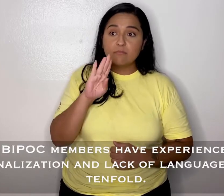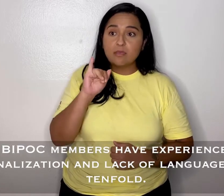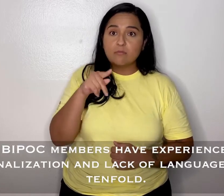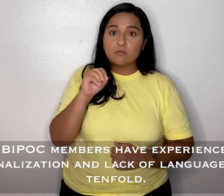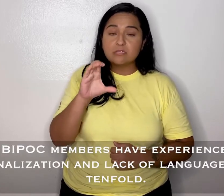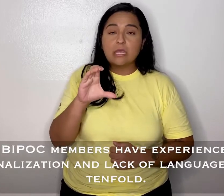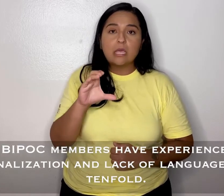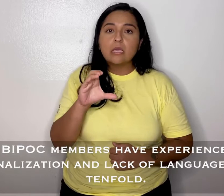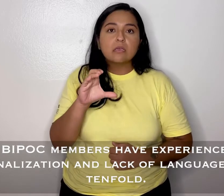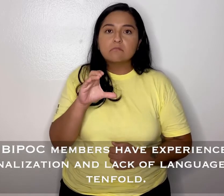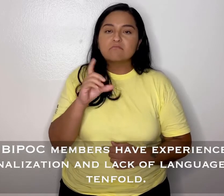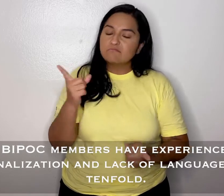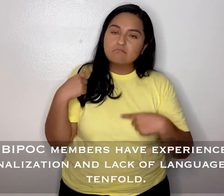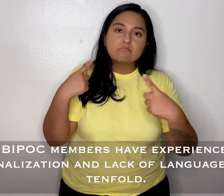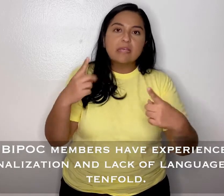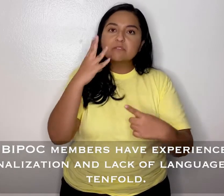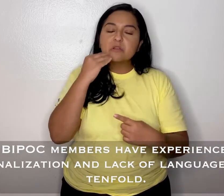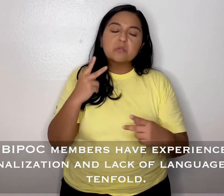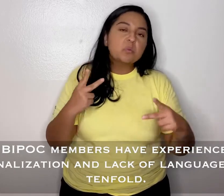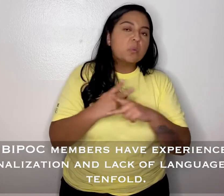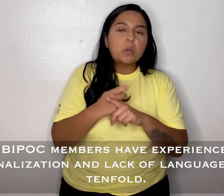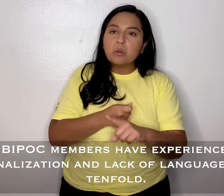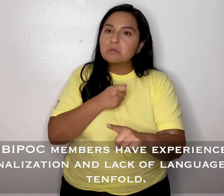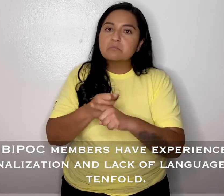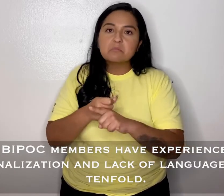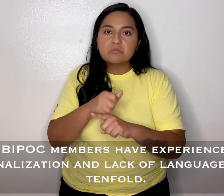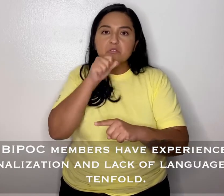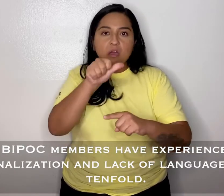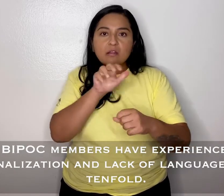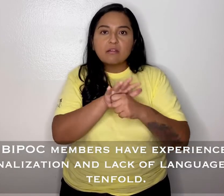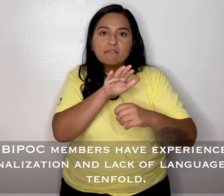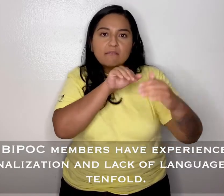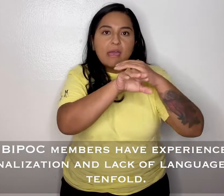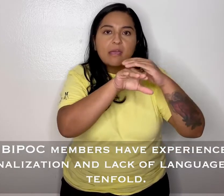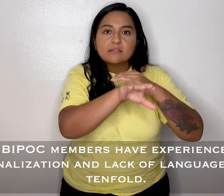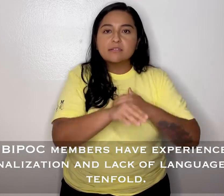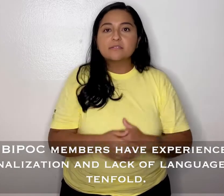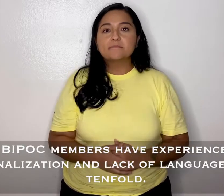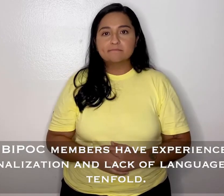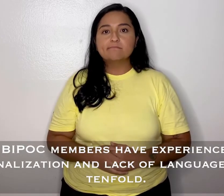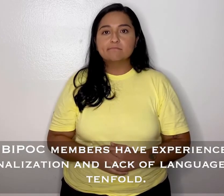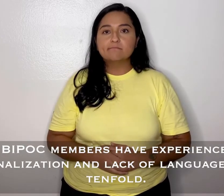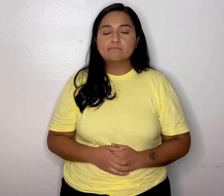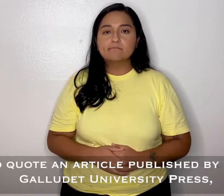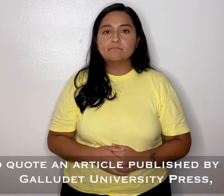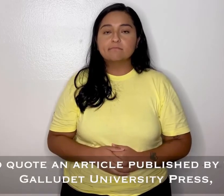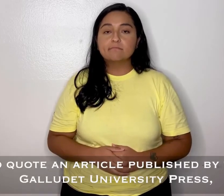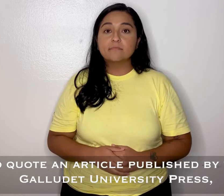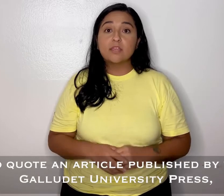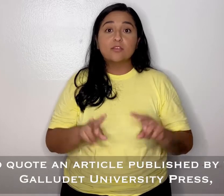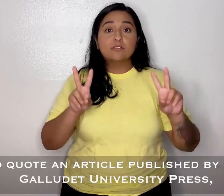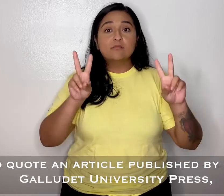Deaf by POC members have experienced this marginalization and lack of language access tenfold.